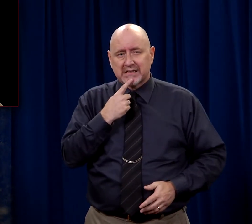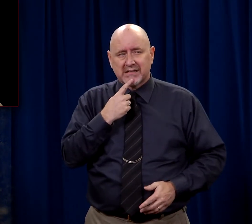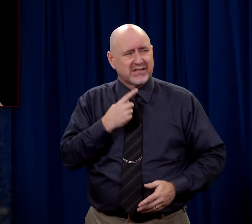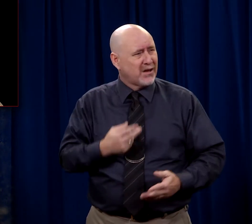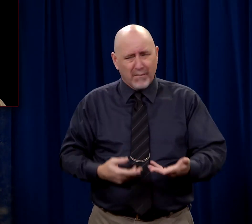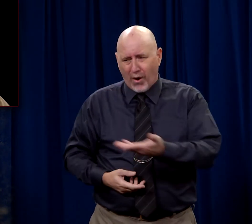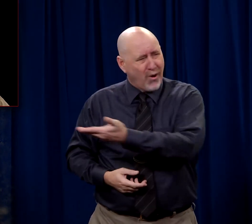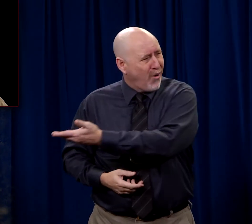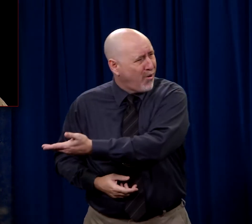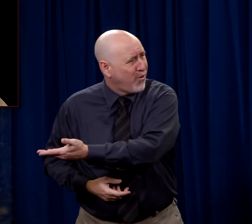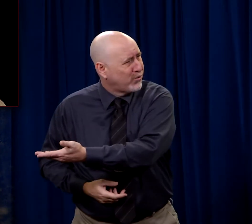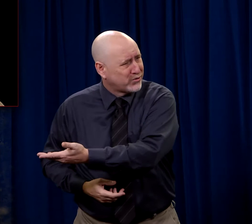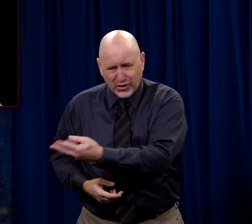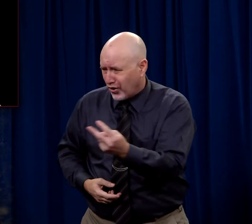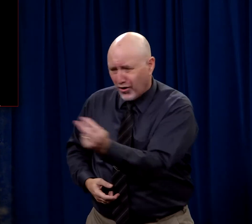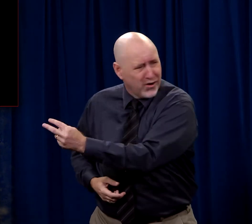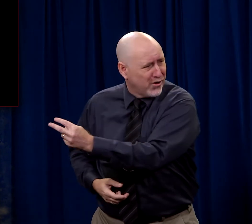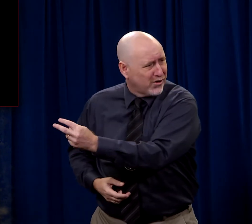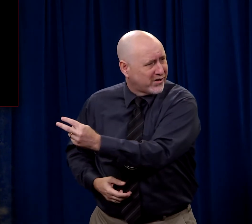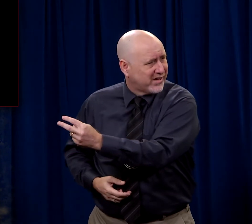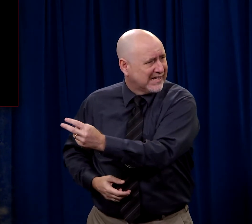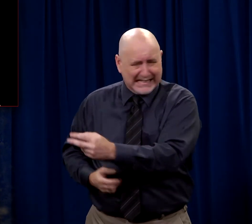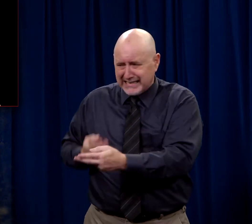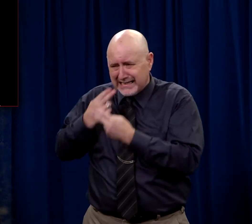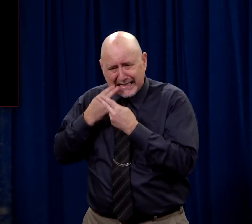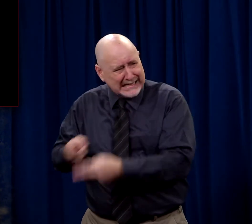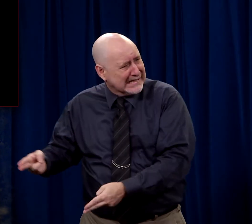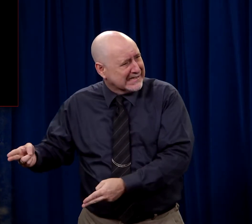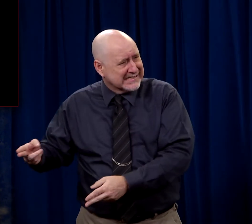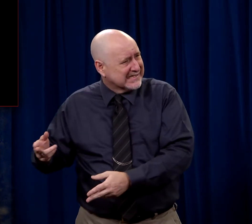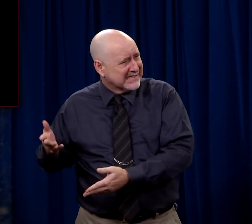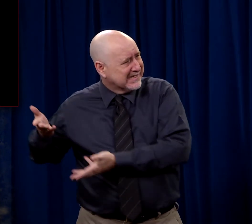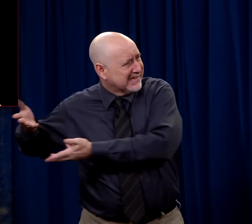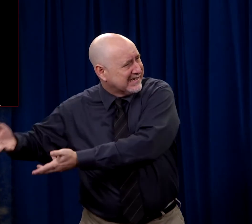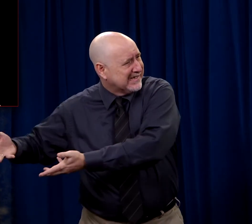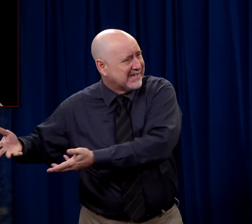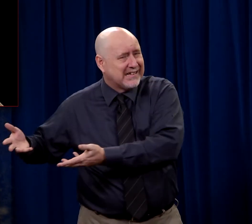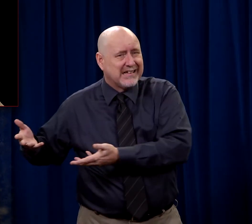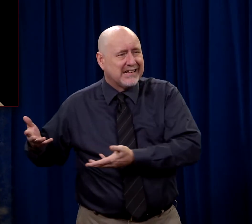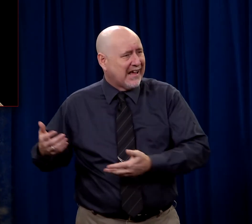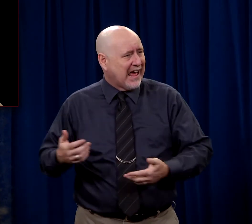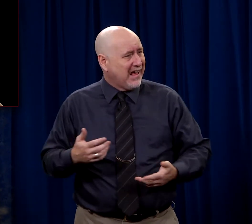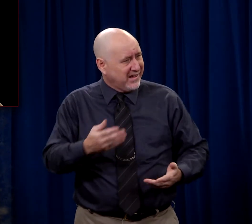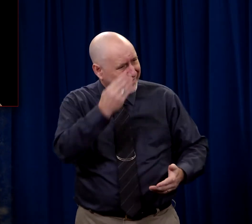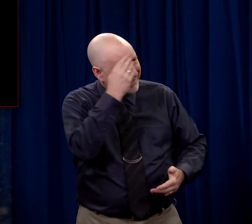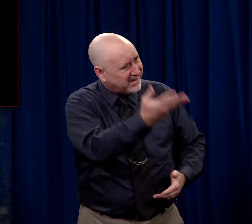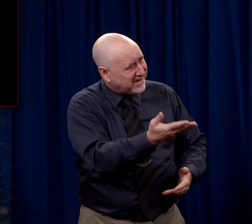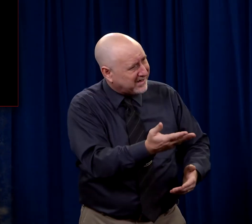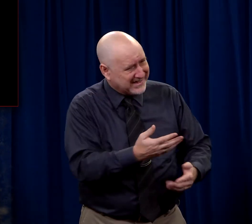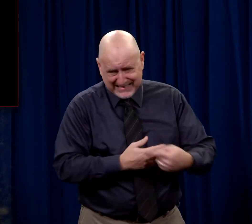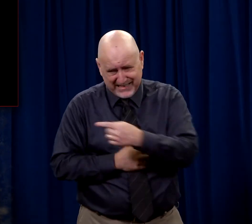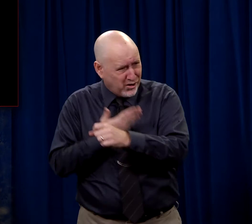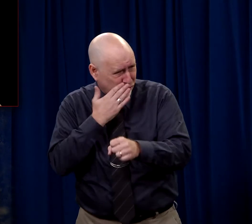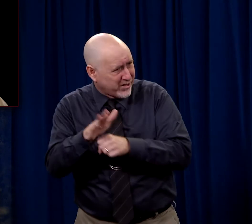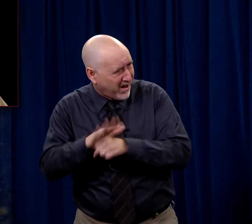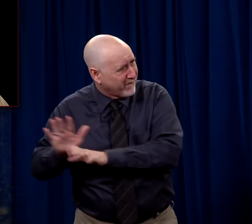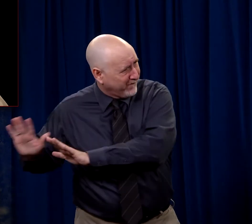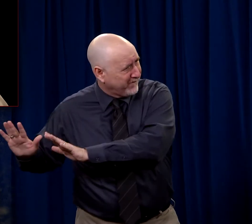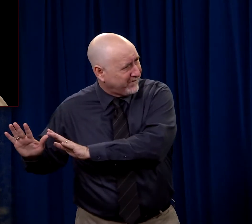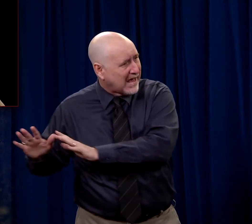behold the man. I don't find any fault in him. In other words, I want you to look. Isn't this enough?